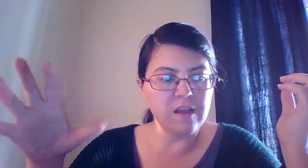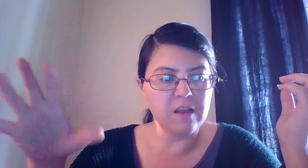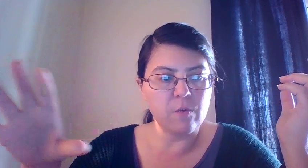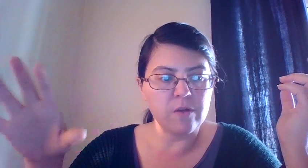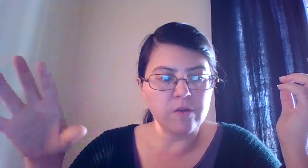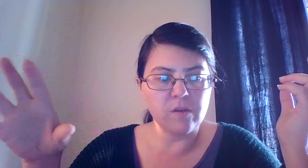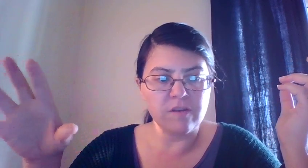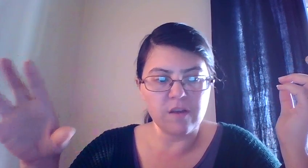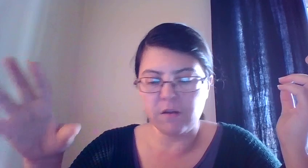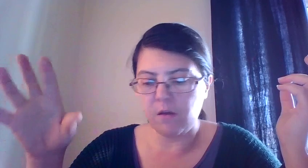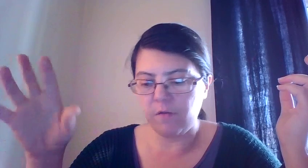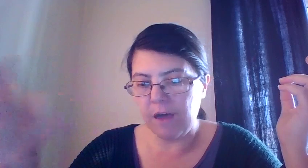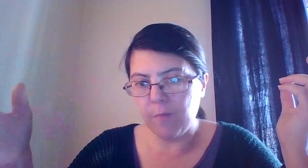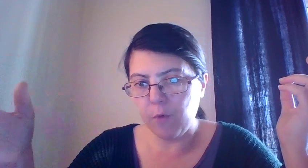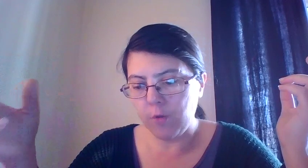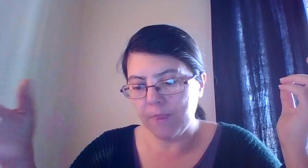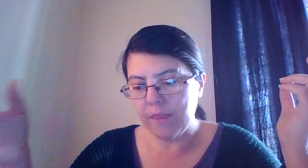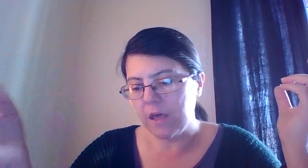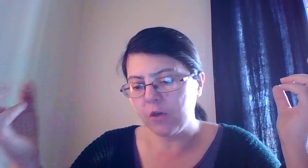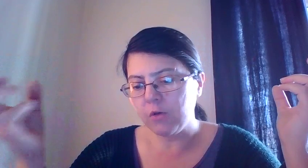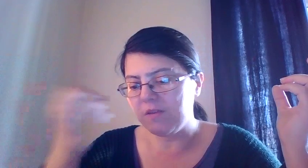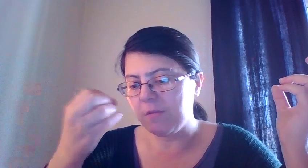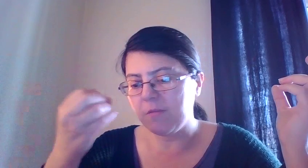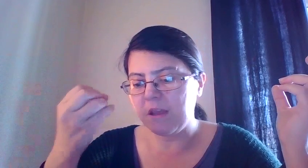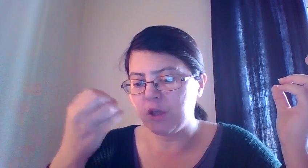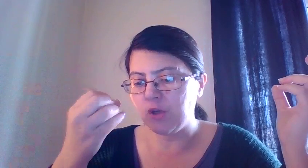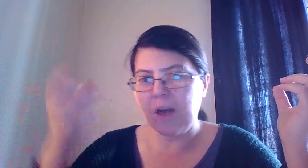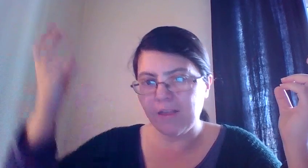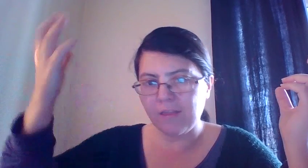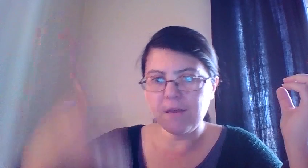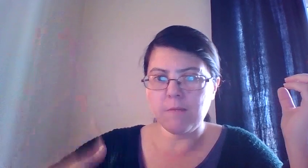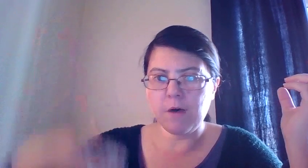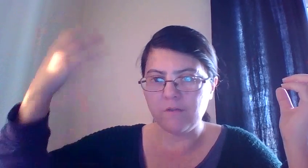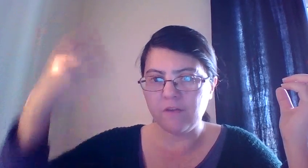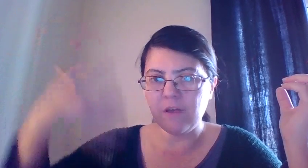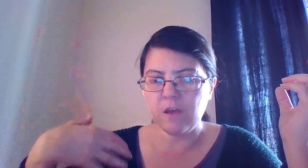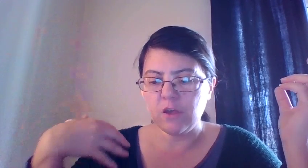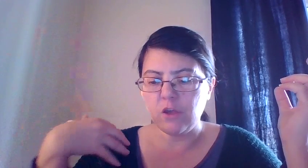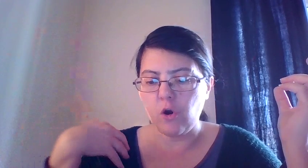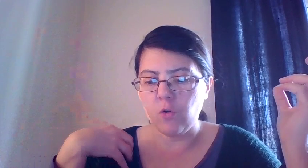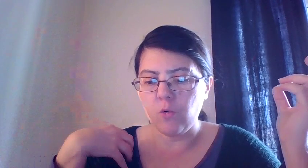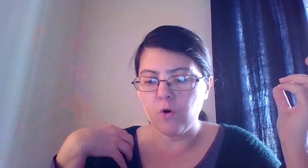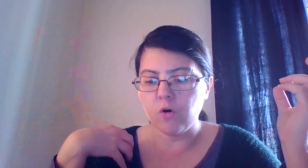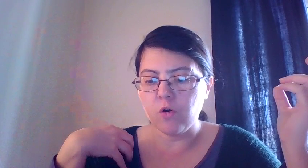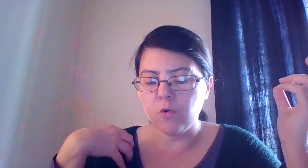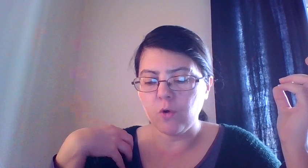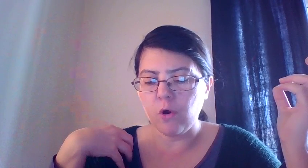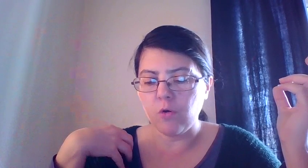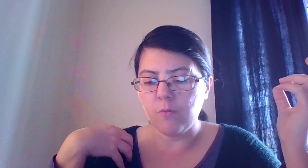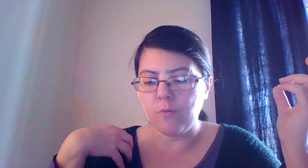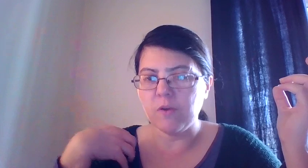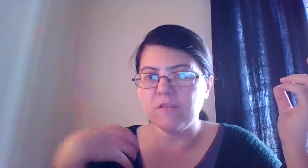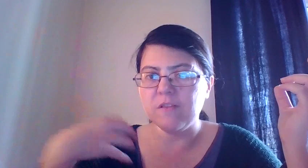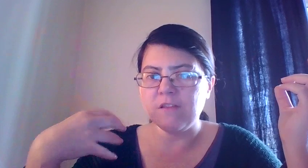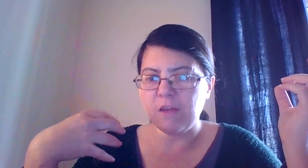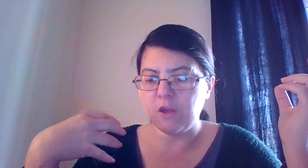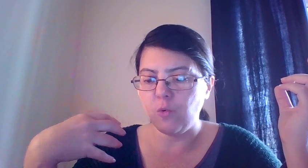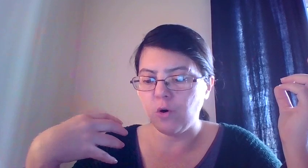around the 22nd of April. It could be something that you end about your work, your appearance. Let's say you were